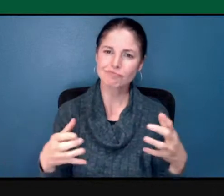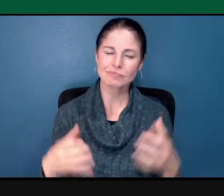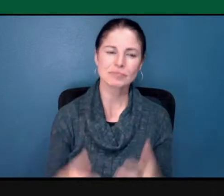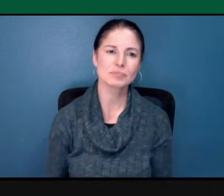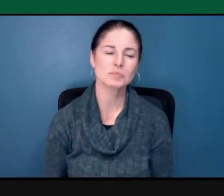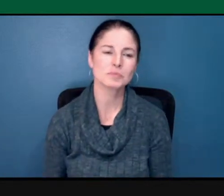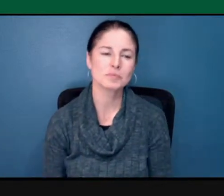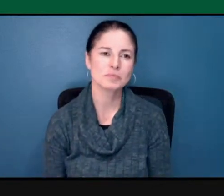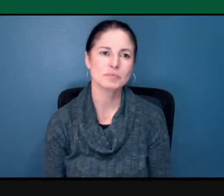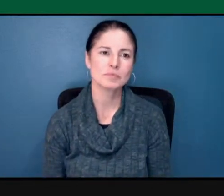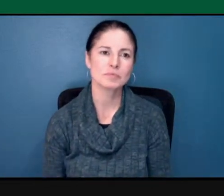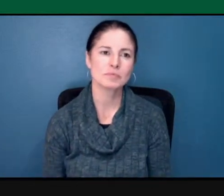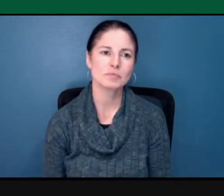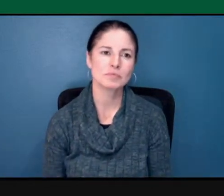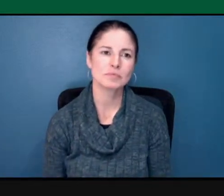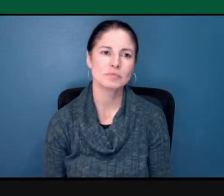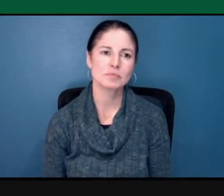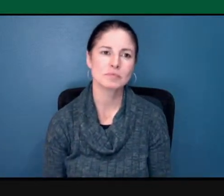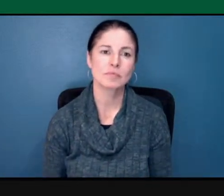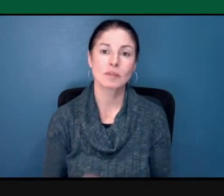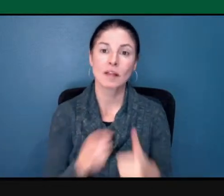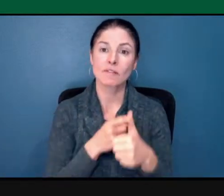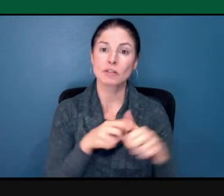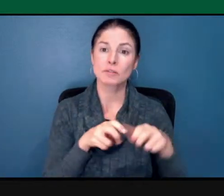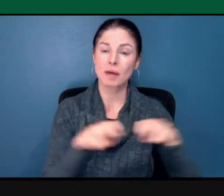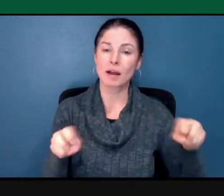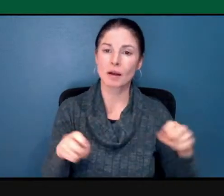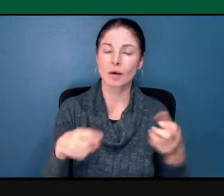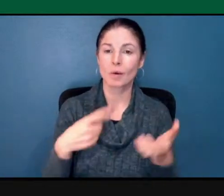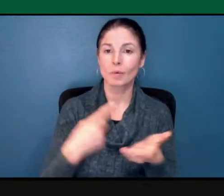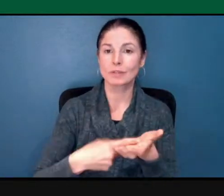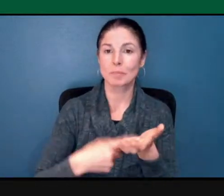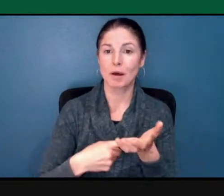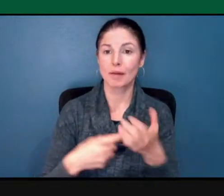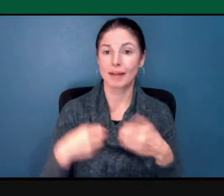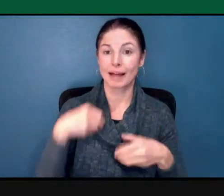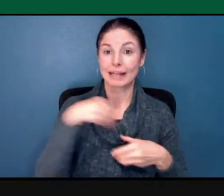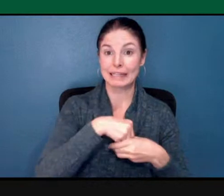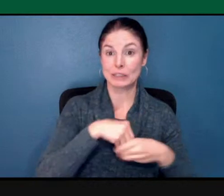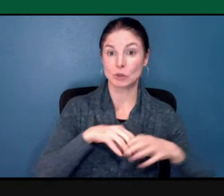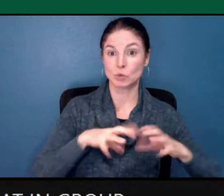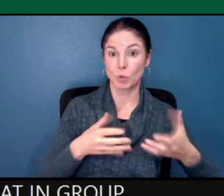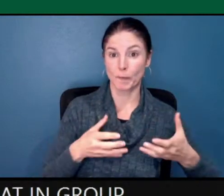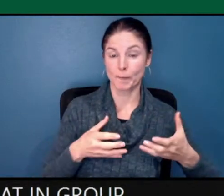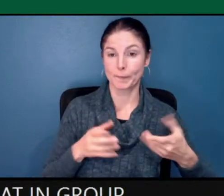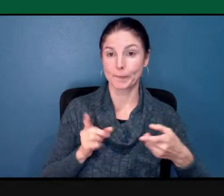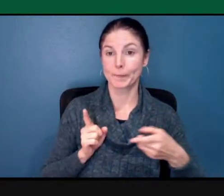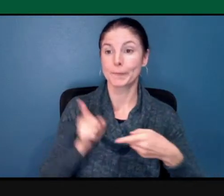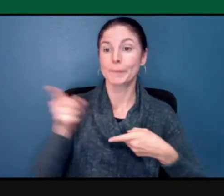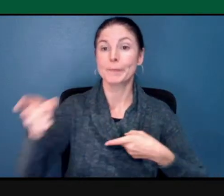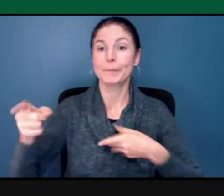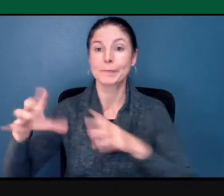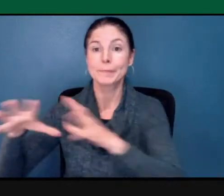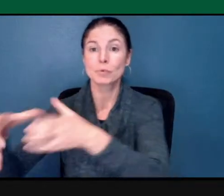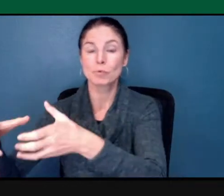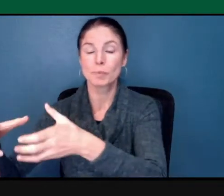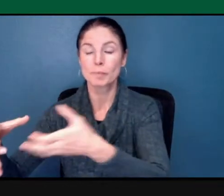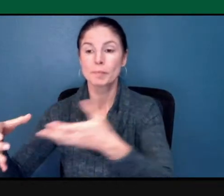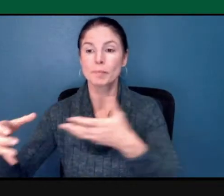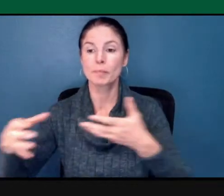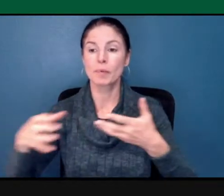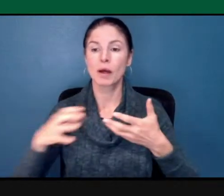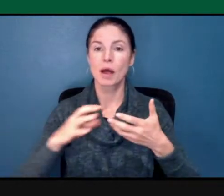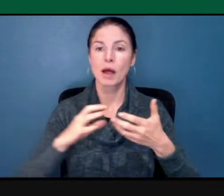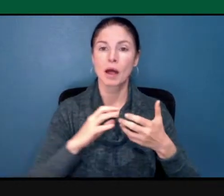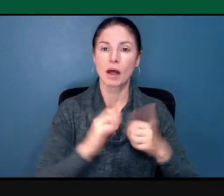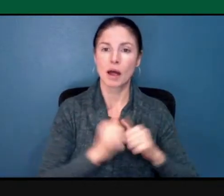the first panel talked about within group versus across group. How might we take our ways of healing to help within